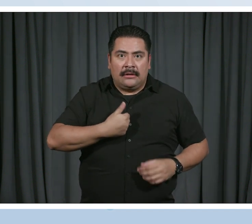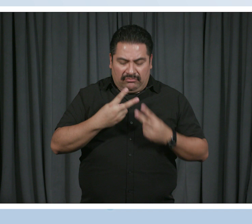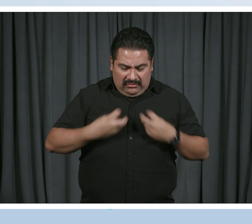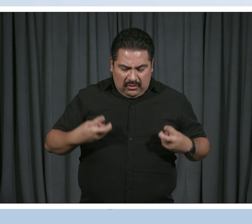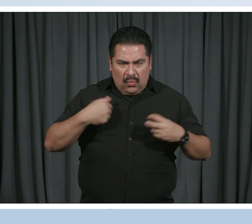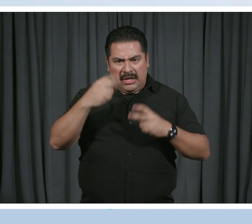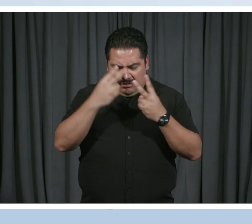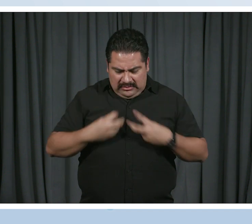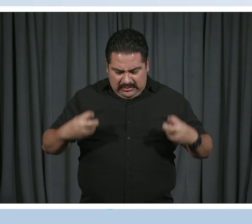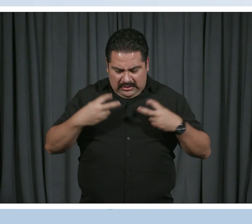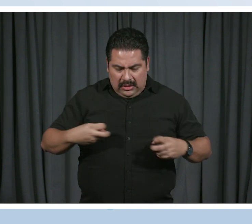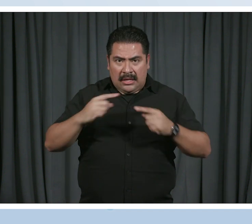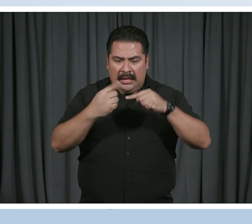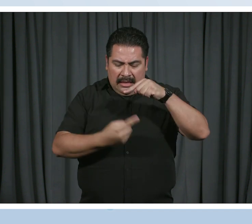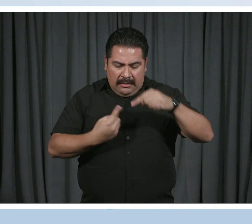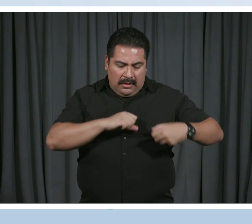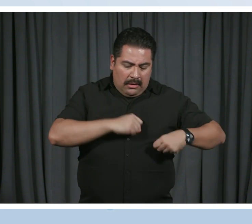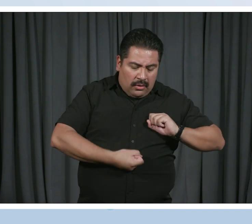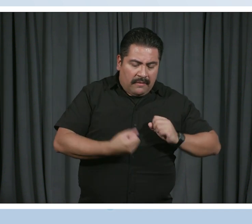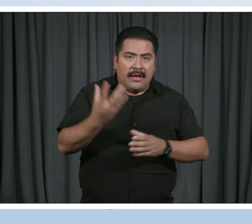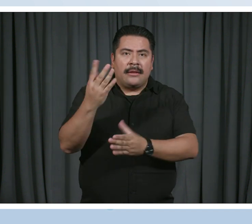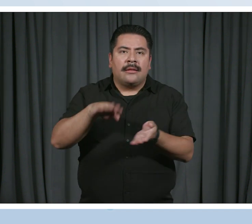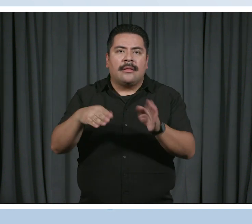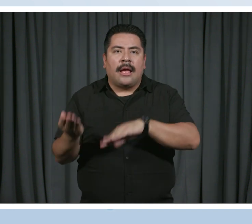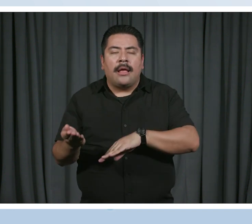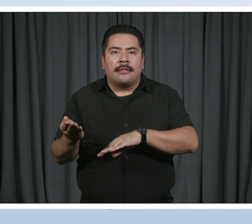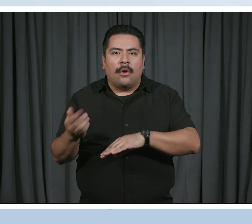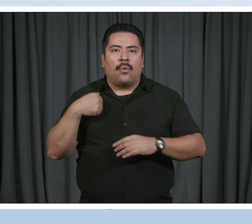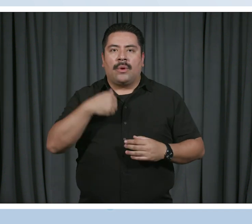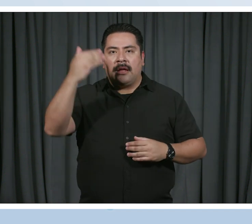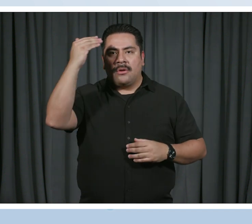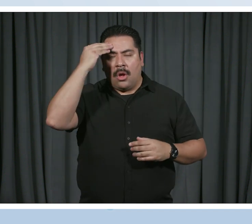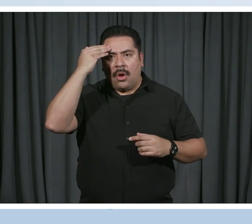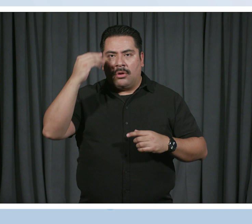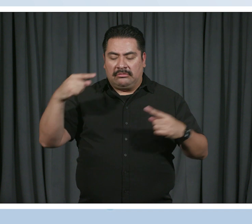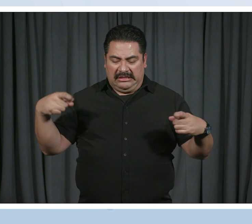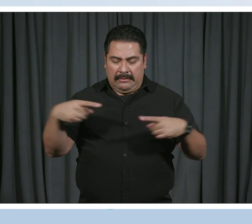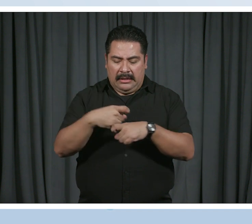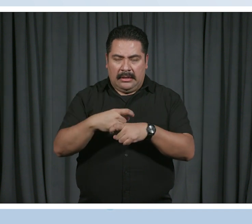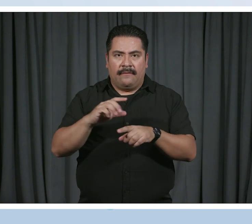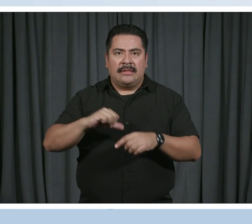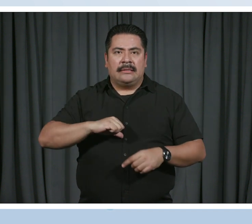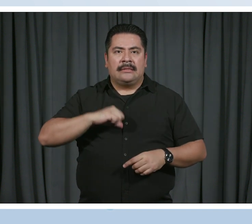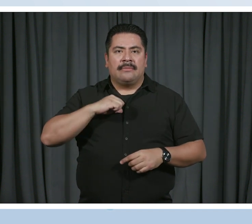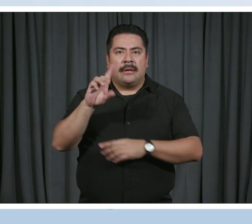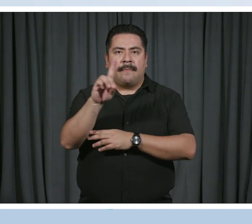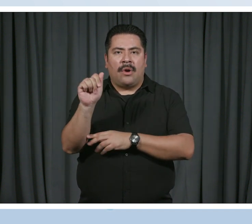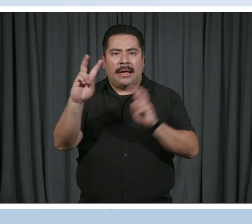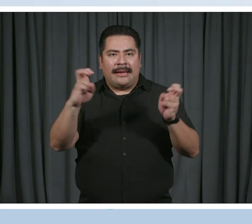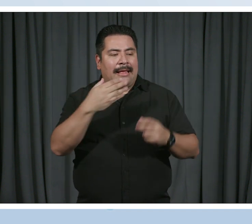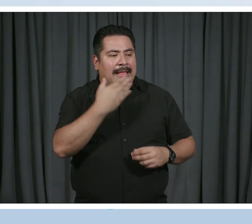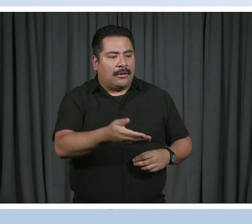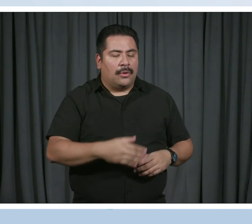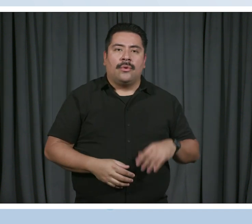search for it in the spirals of grief and loss, we have come to know the intricacies of disability pride. Thank you.